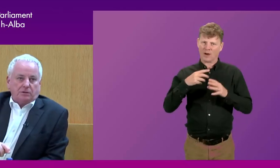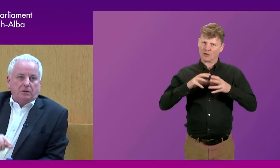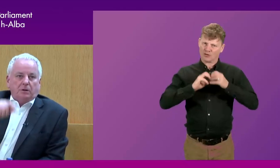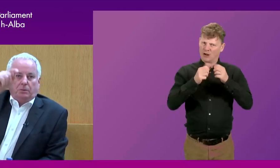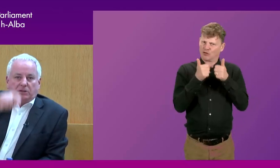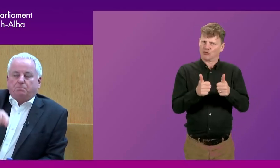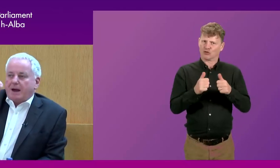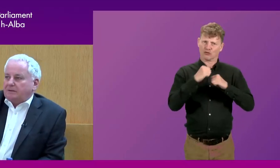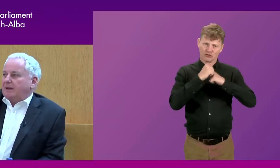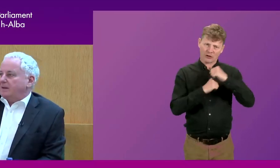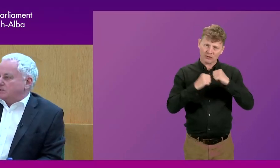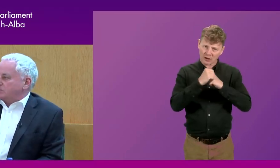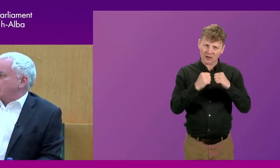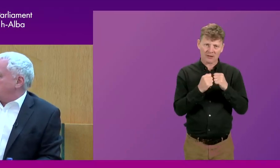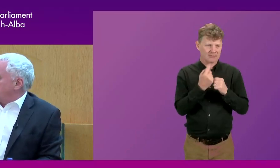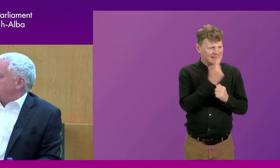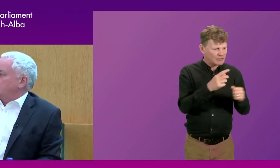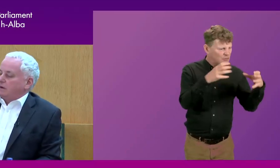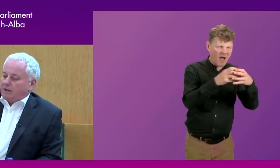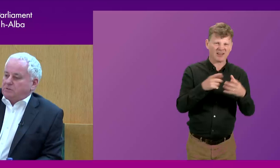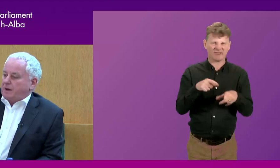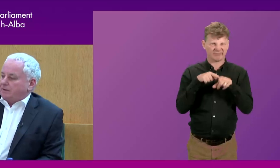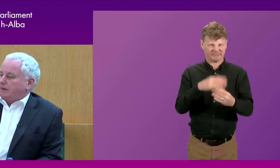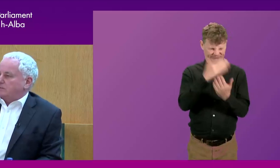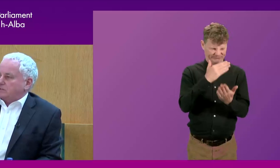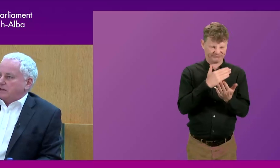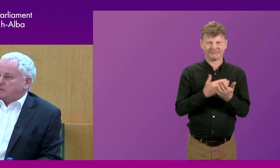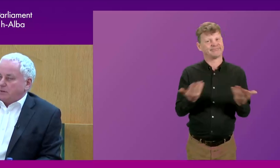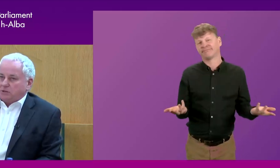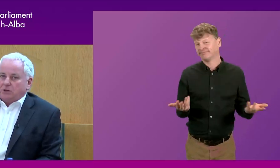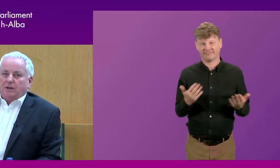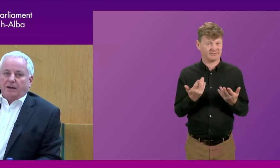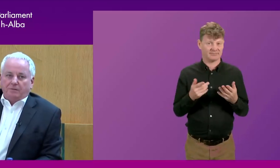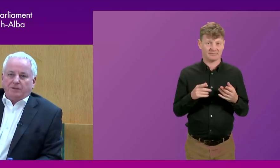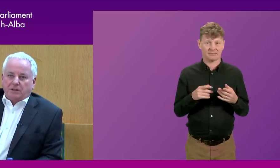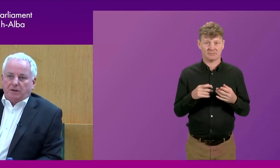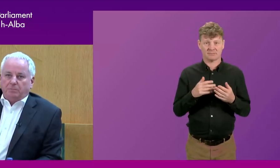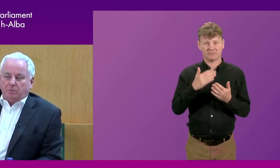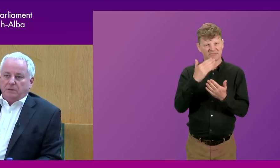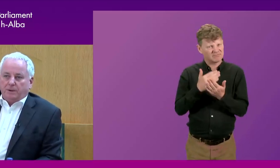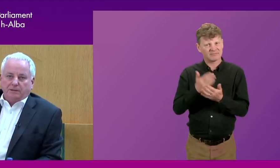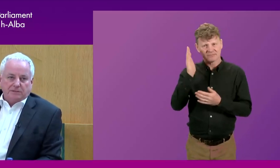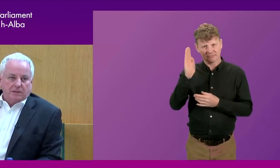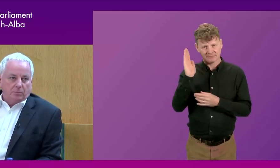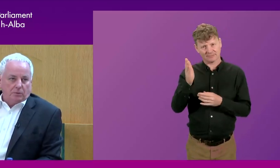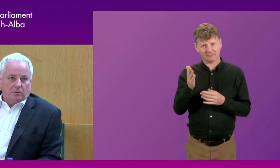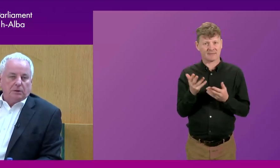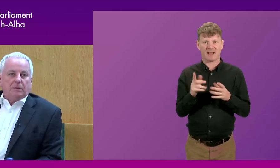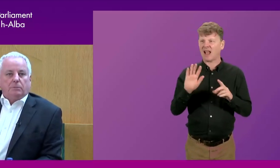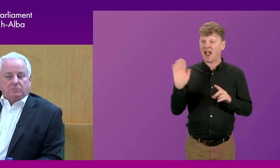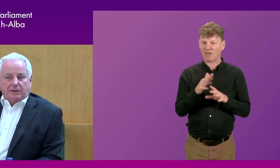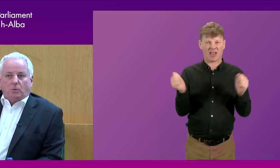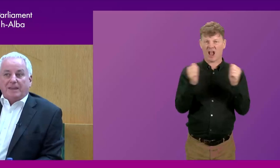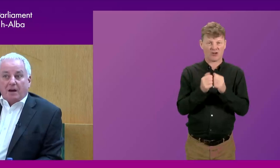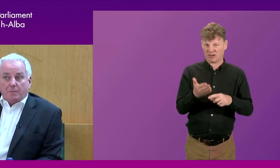structure where each party has their set question and each party has their set speech. And everything's agreed between the parties and the bureau